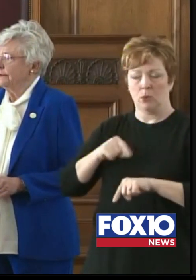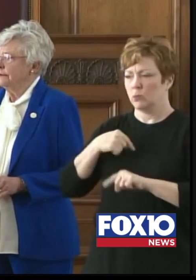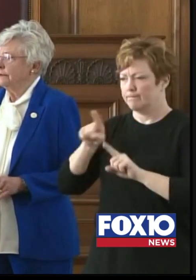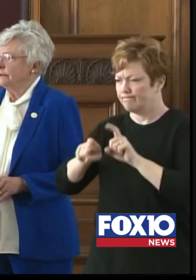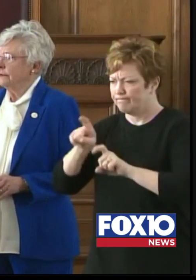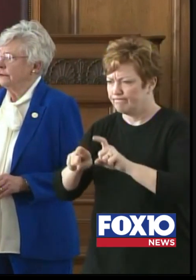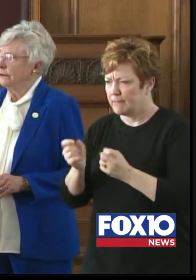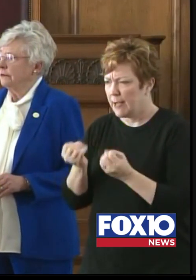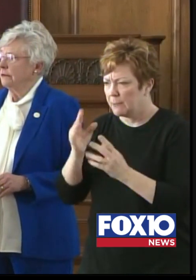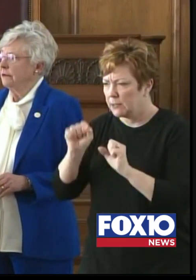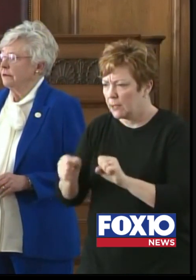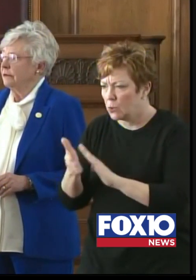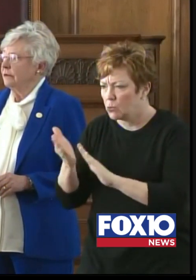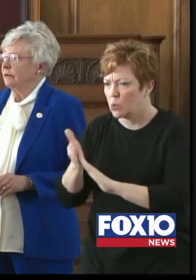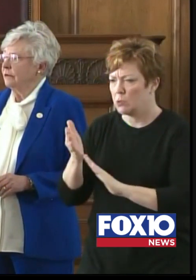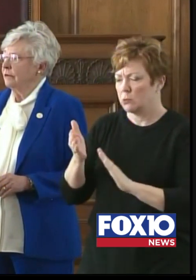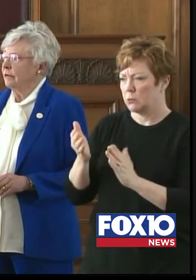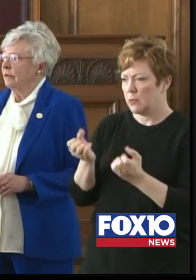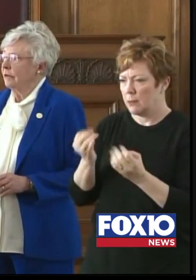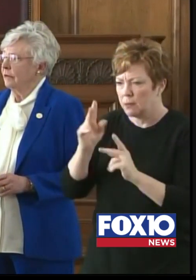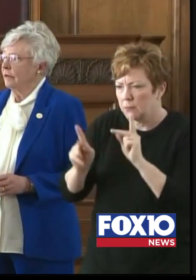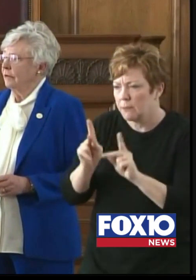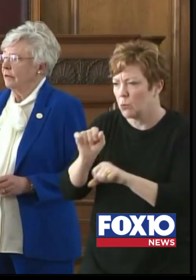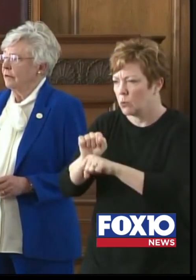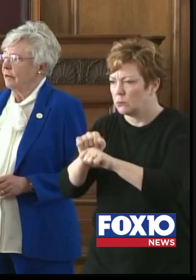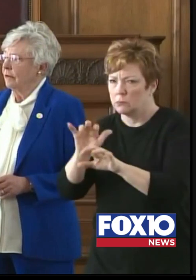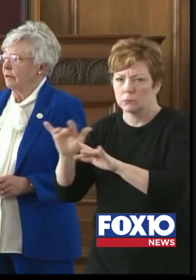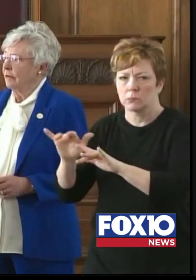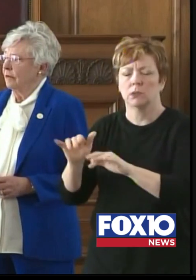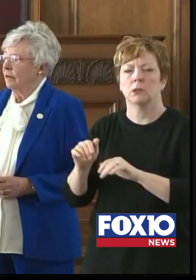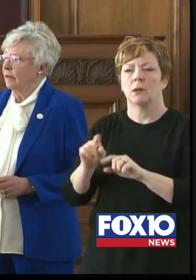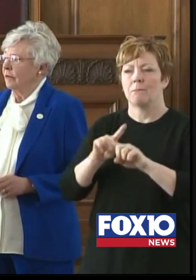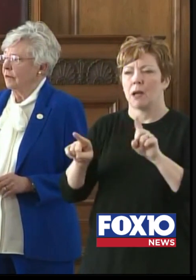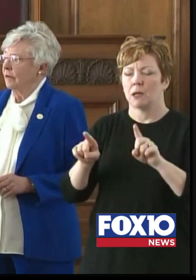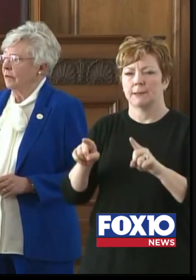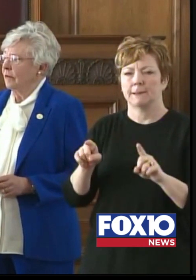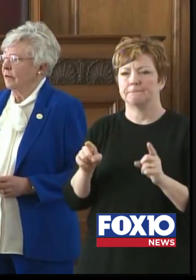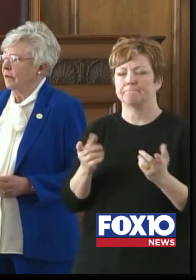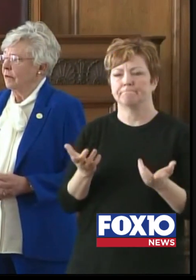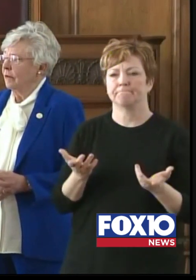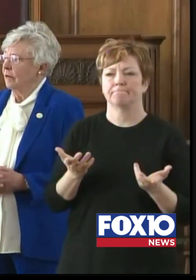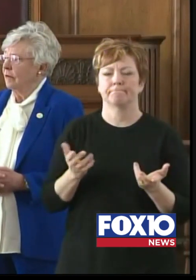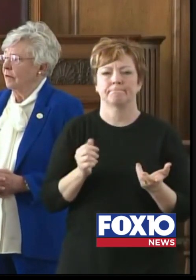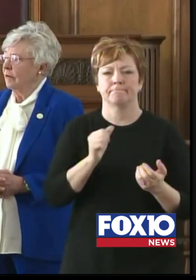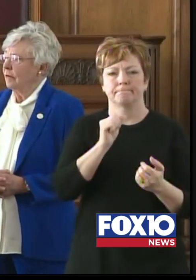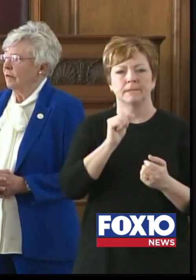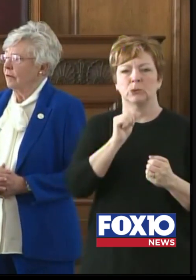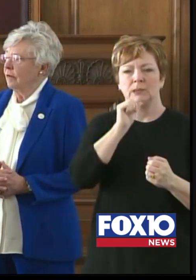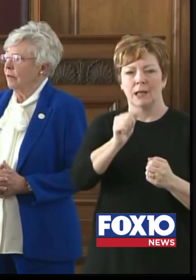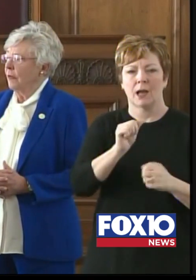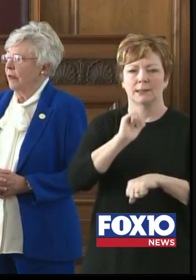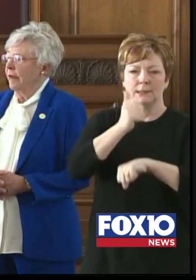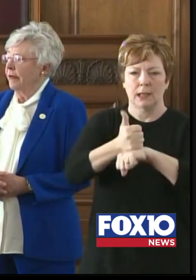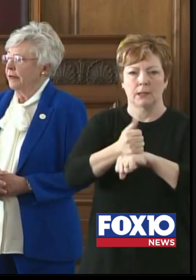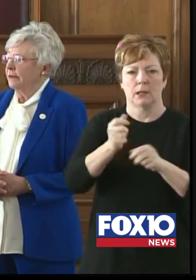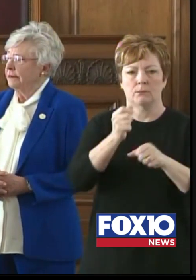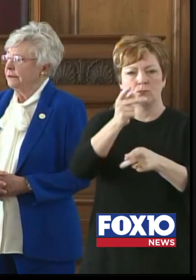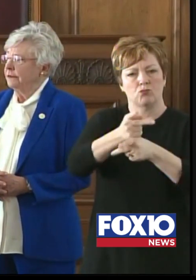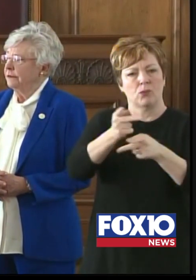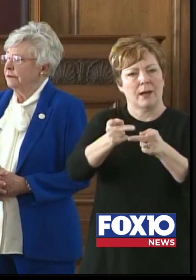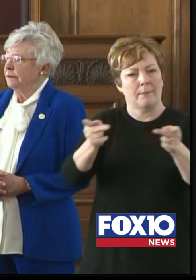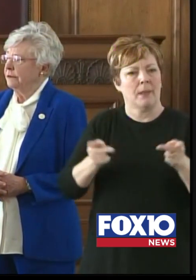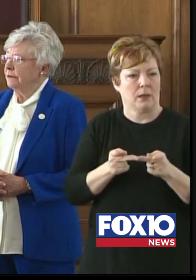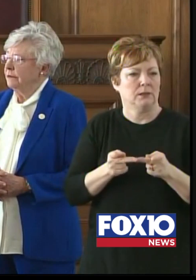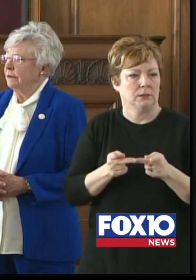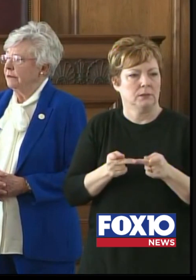their testing. And really, the problem is just an uneven distribution test. It's definitely a barrier for people in rural